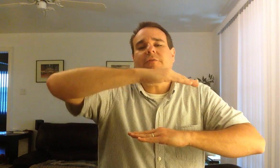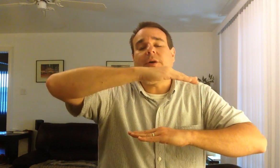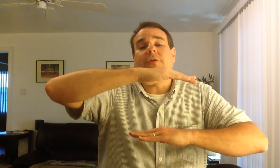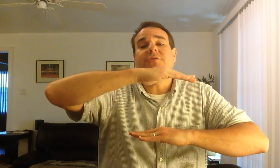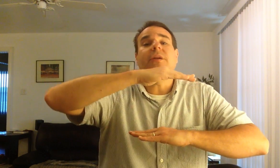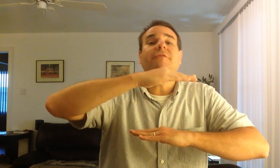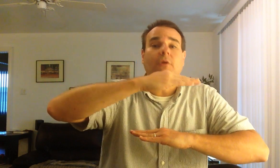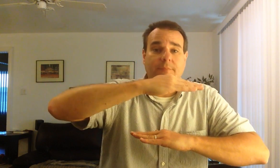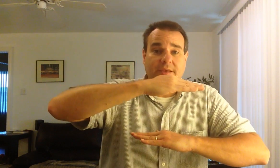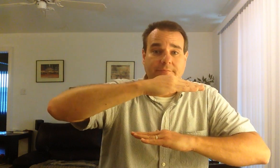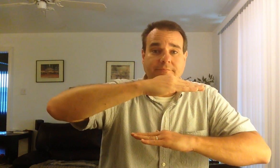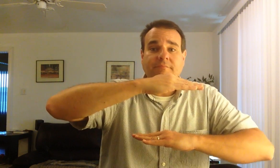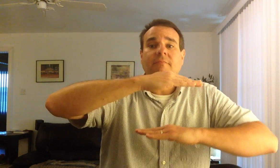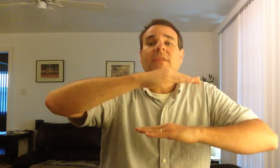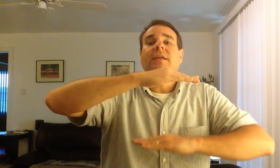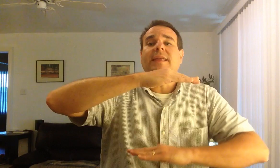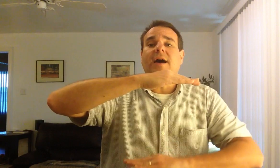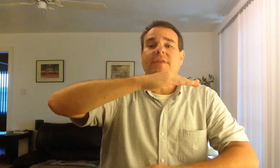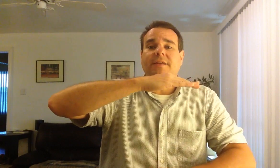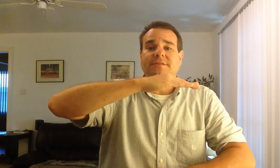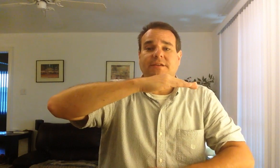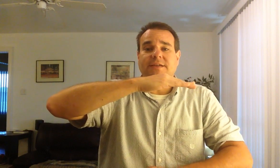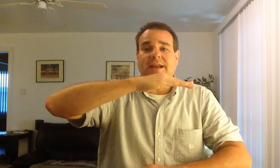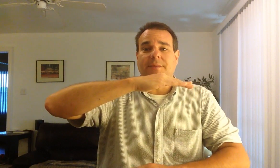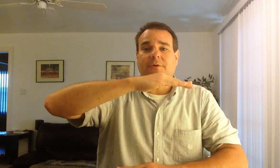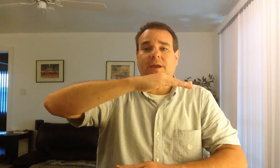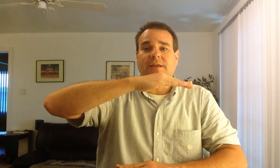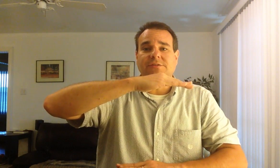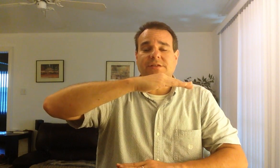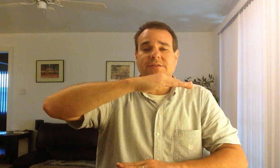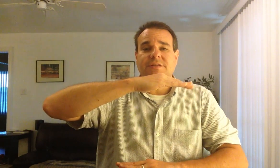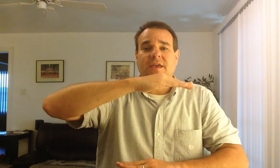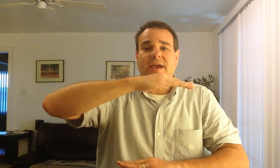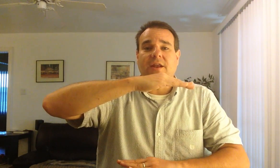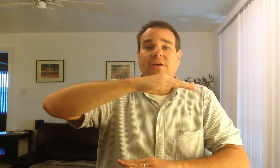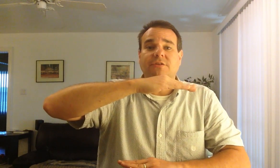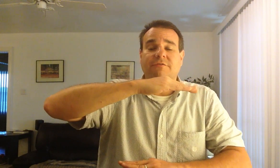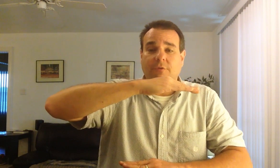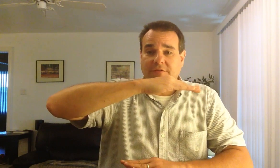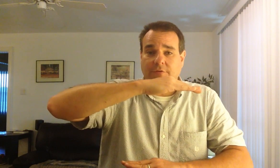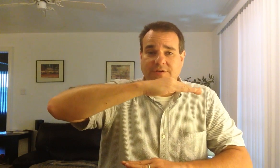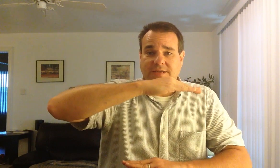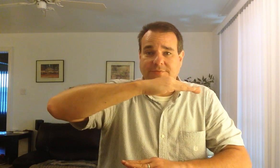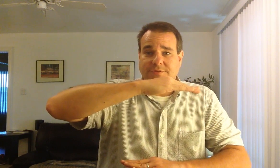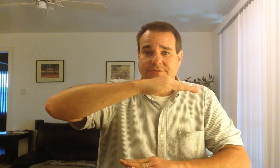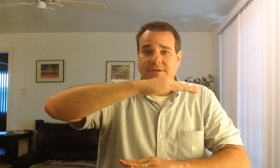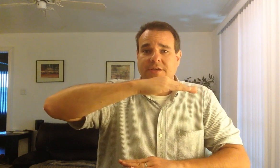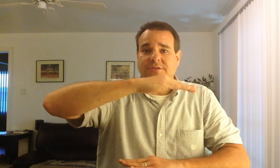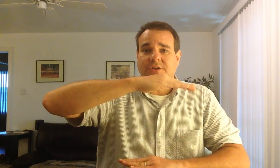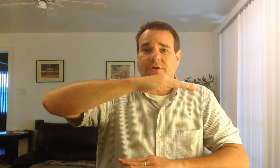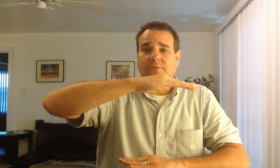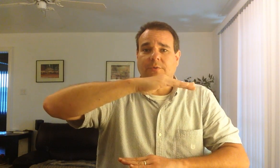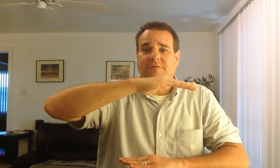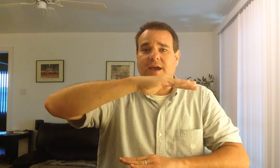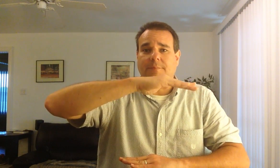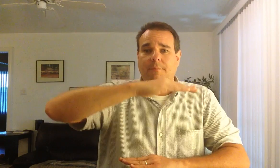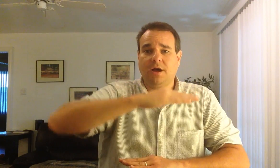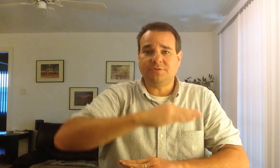if we go to 24-bit, now that dynamic range is at 144 decibels. So we've got much